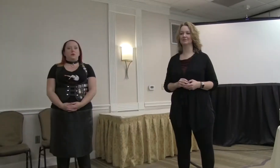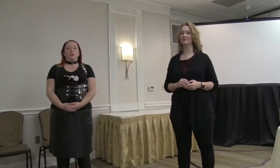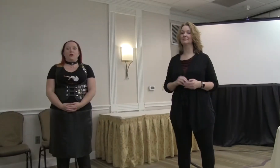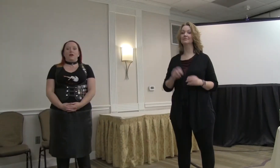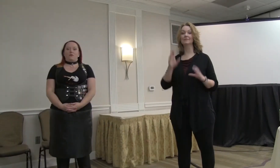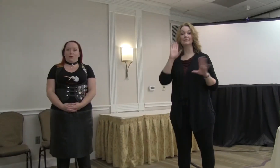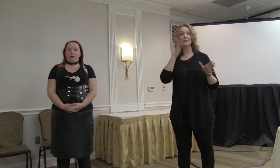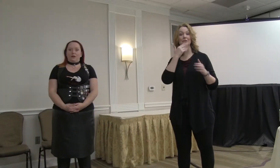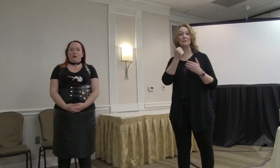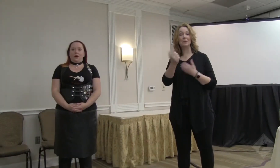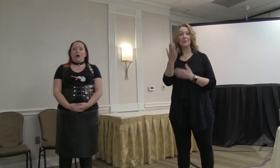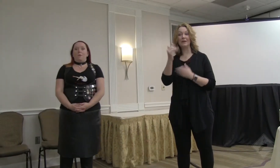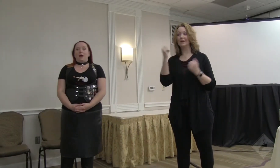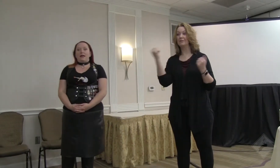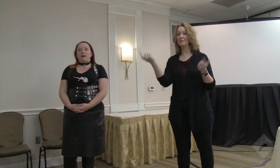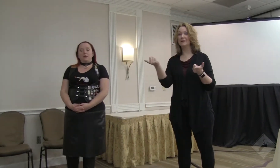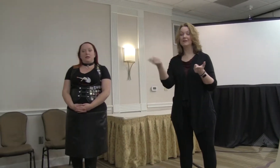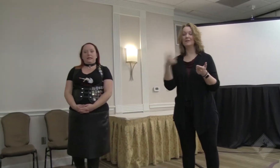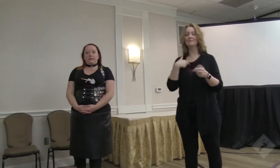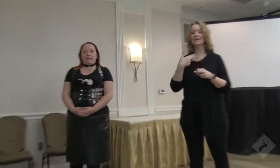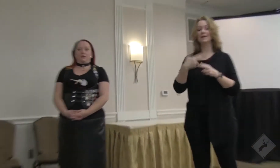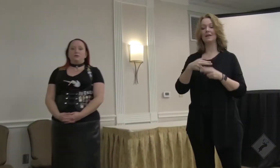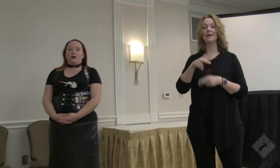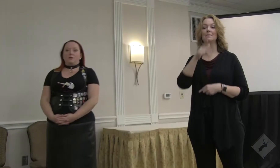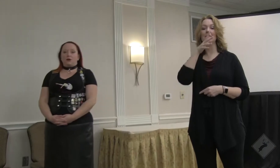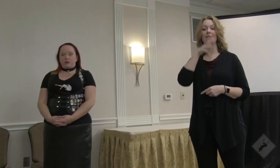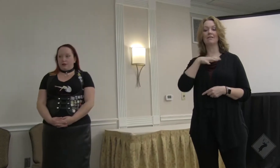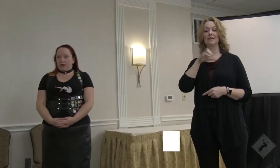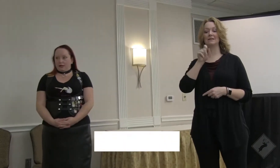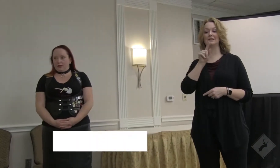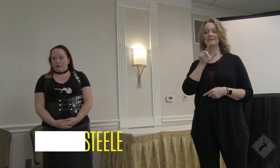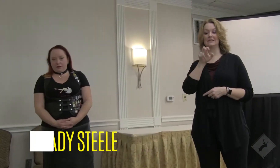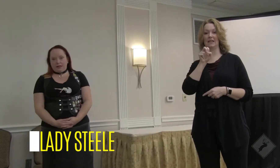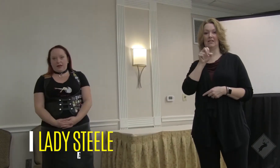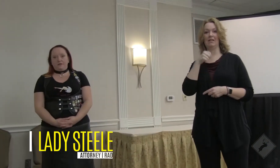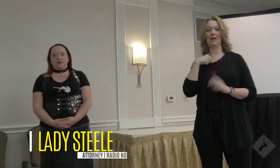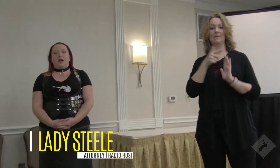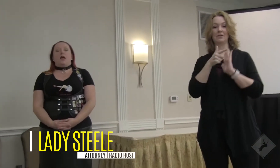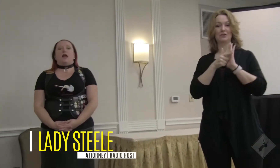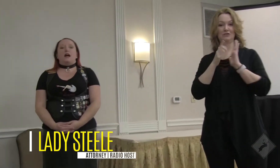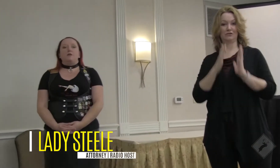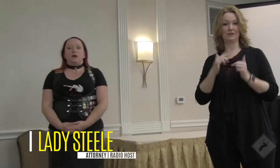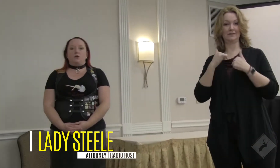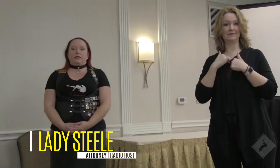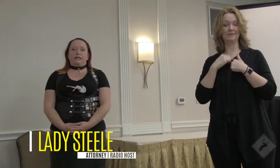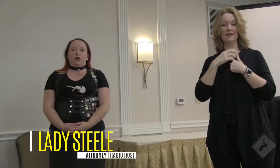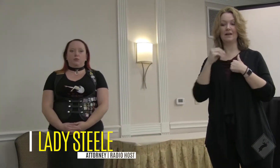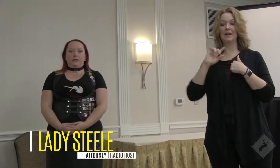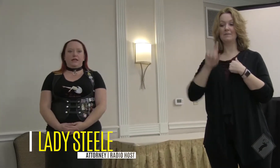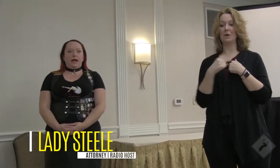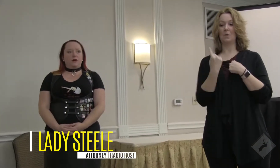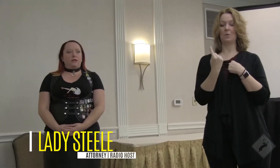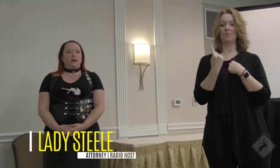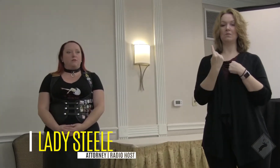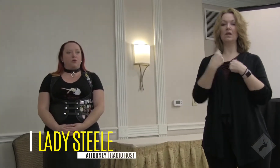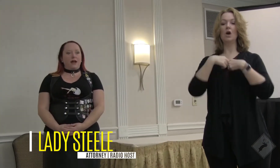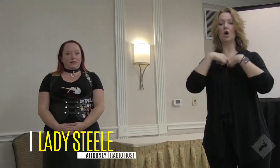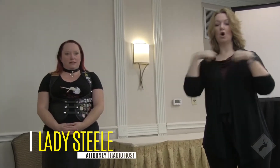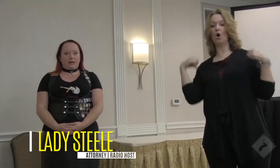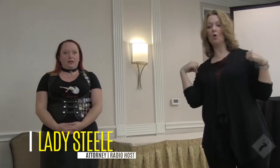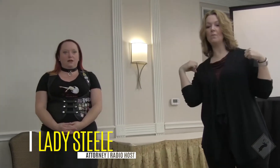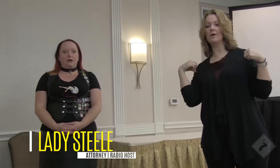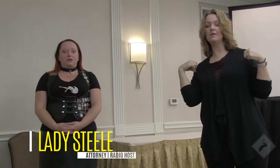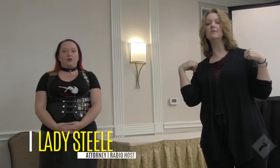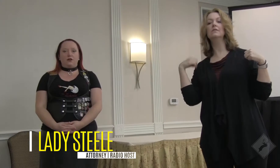Good morning everyone. My name is Lady Steele. I'm an attorney Lady Steele on FedLife and I'm the only open out and